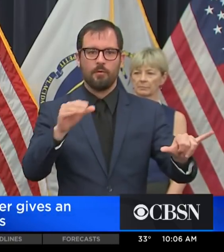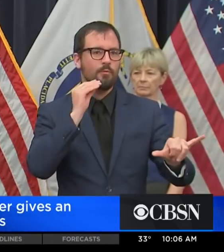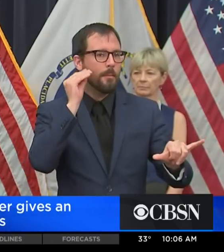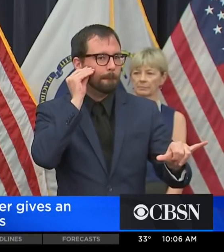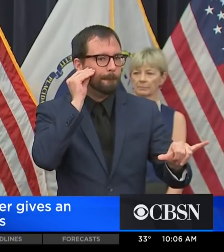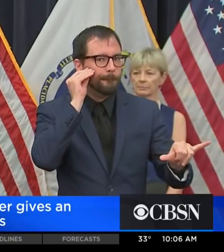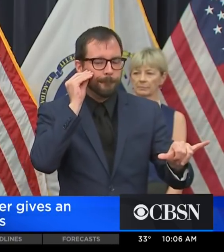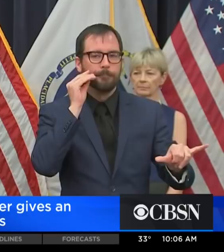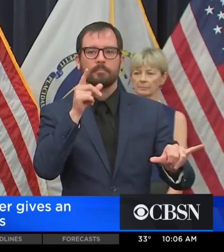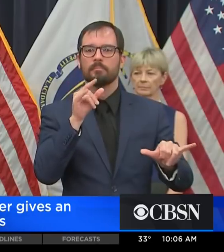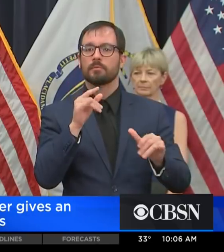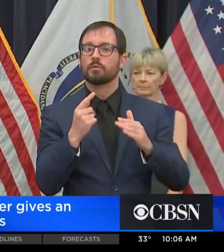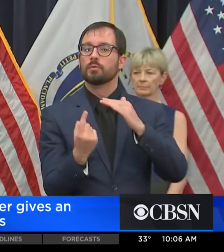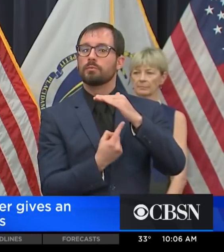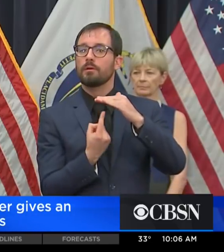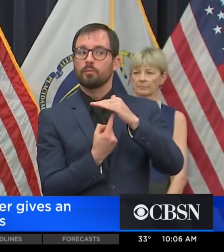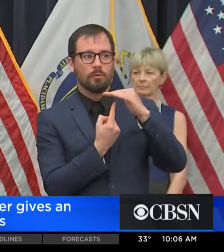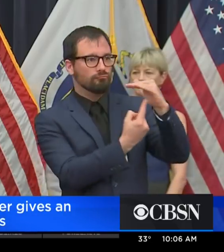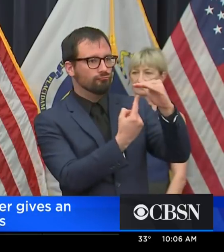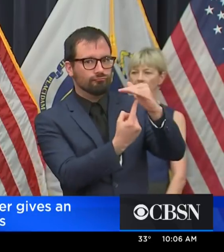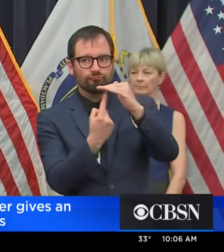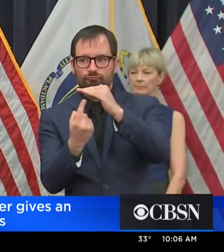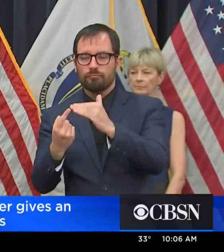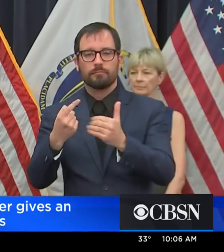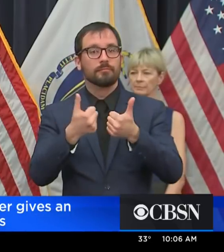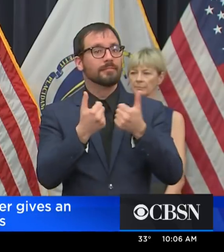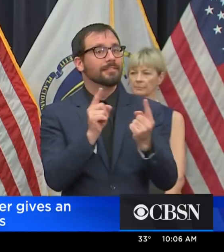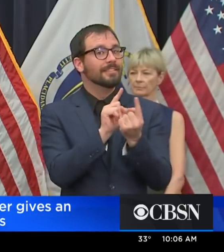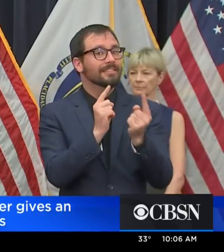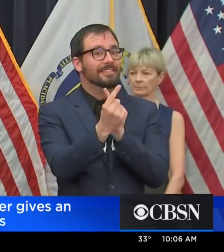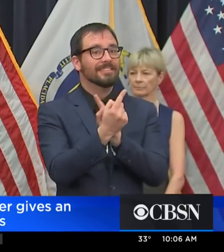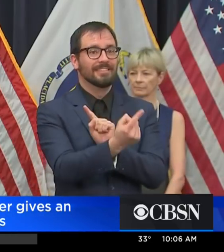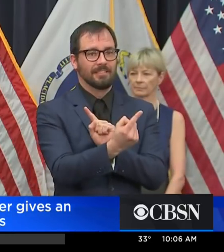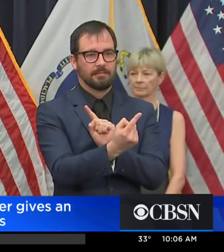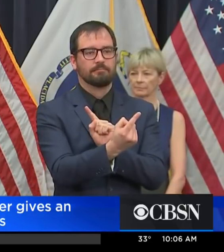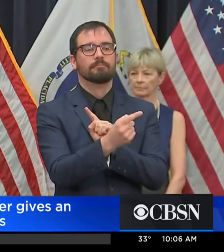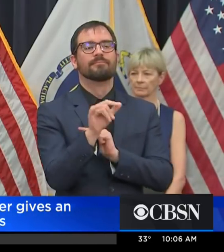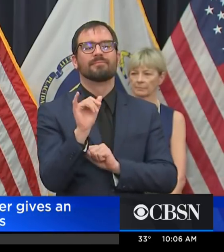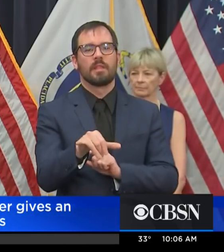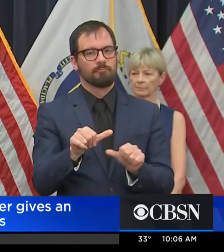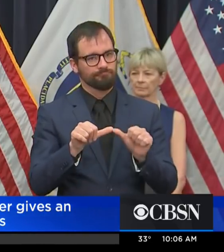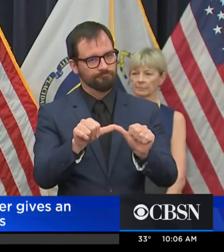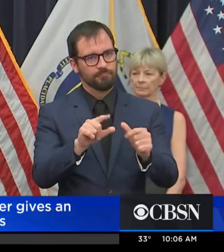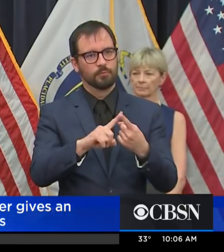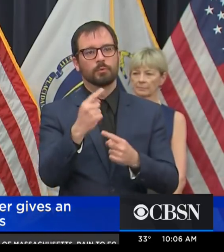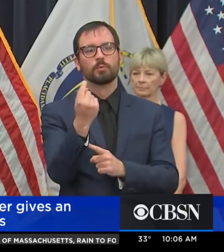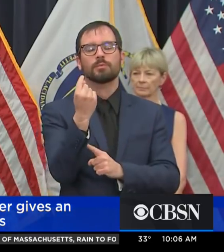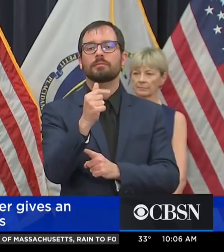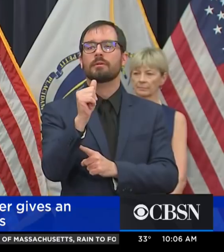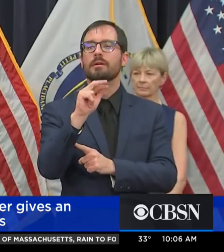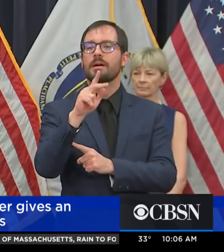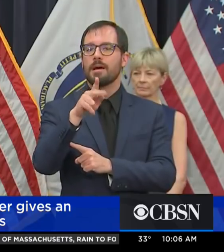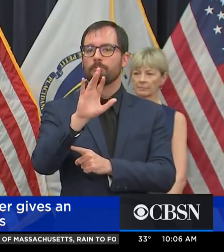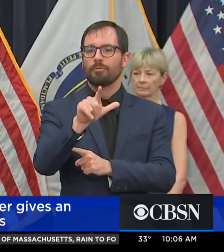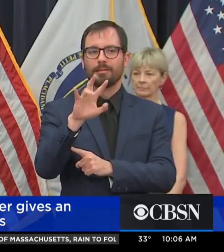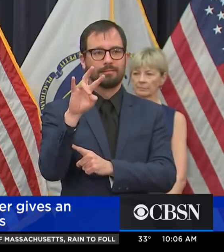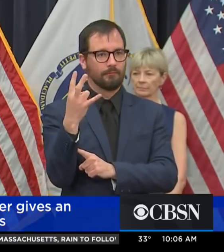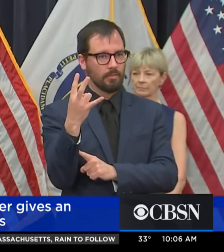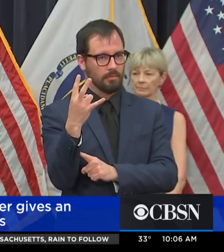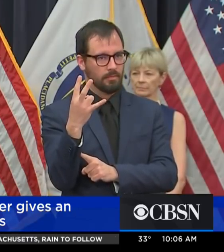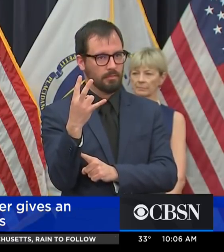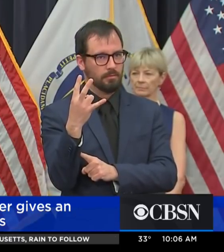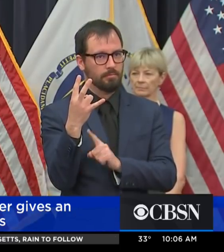This advisory will also be in effect until Tuesday, April 7th. We also strongly advise